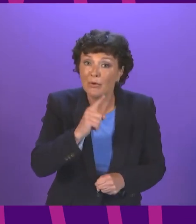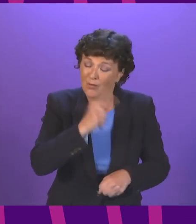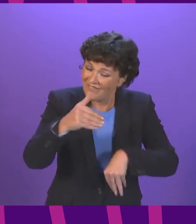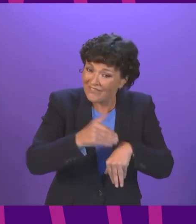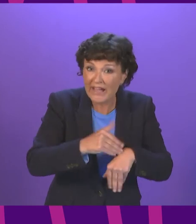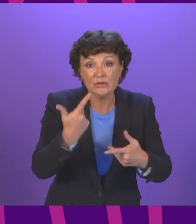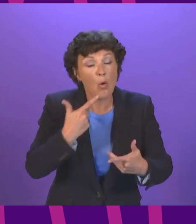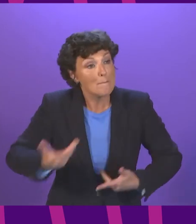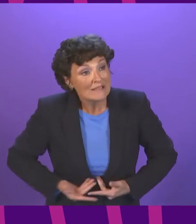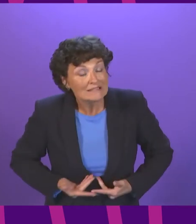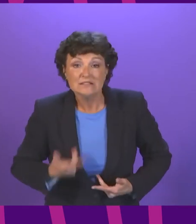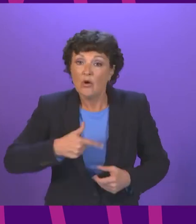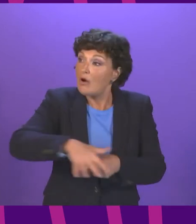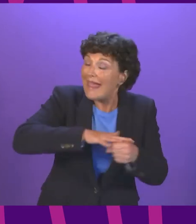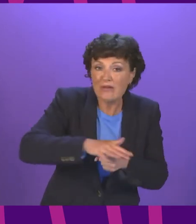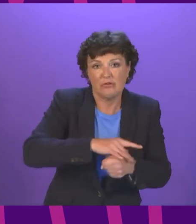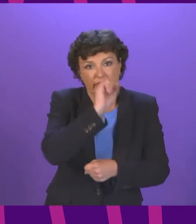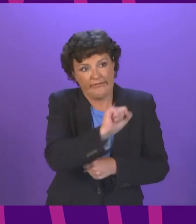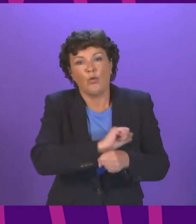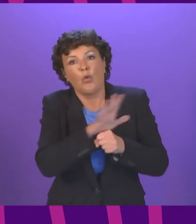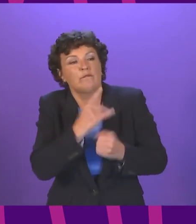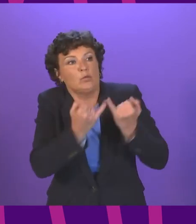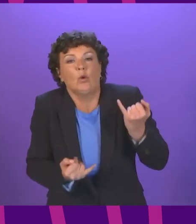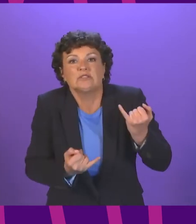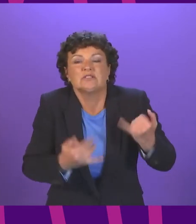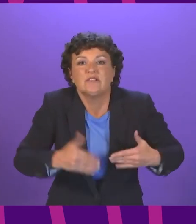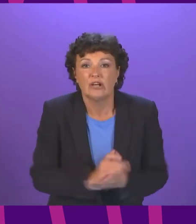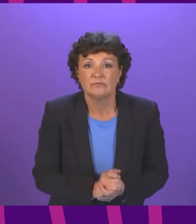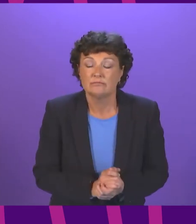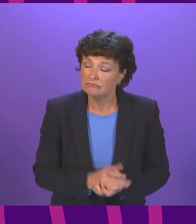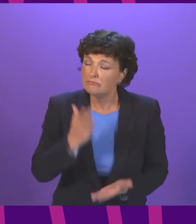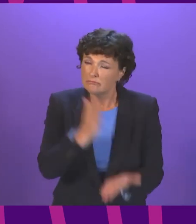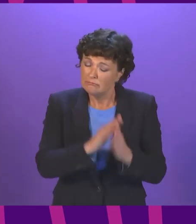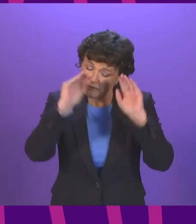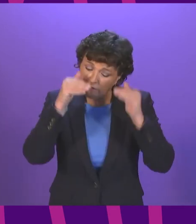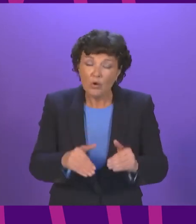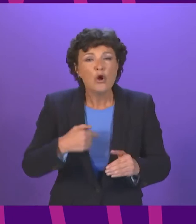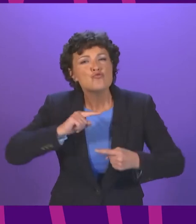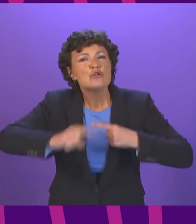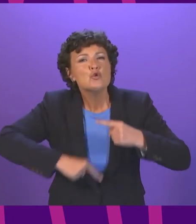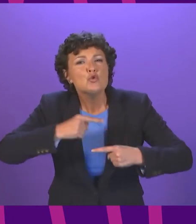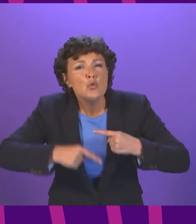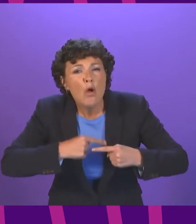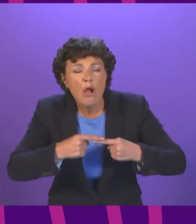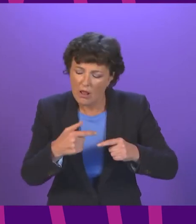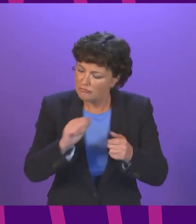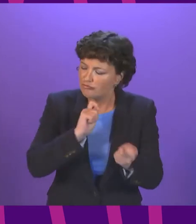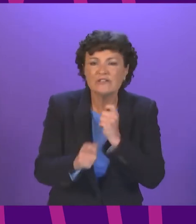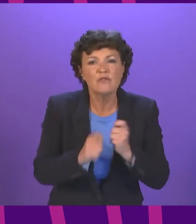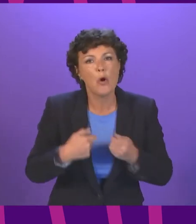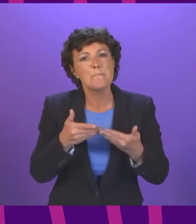aspect of recovery from COVID is the reform and renewal of our public services. Our health and care services have performed